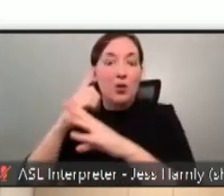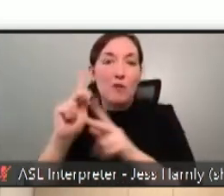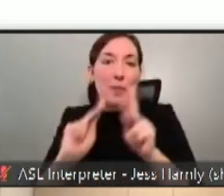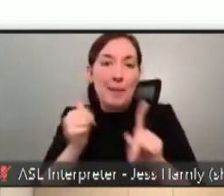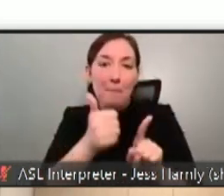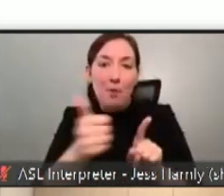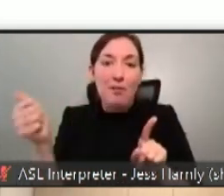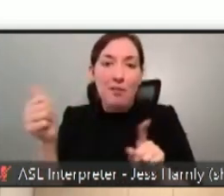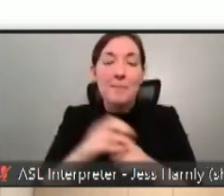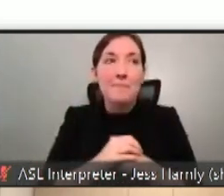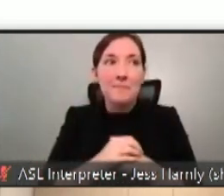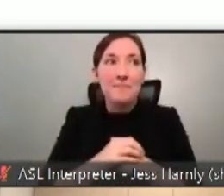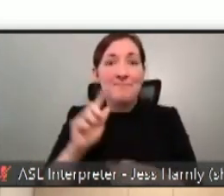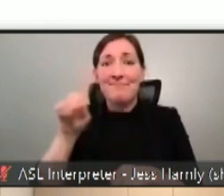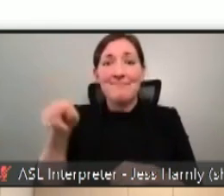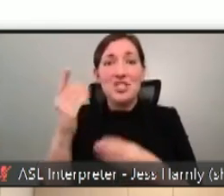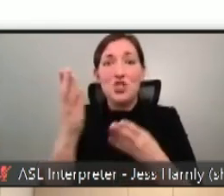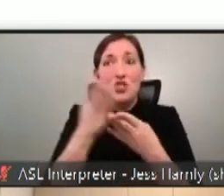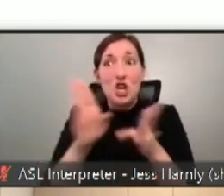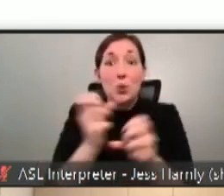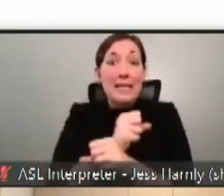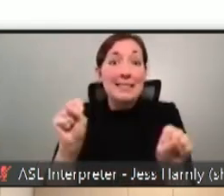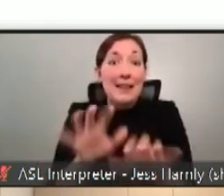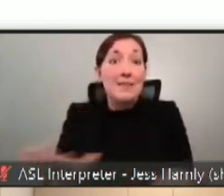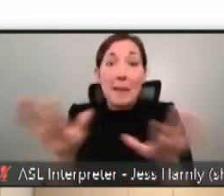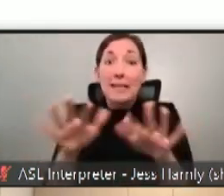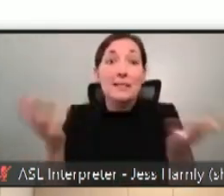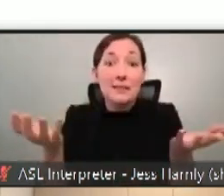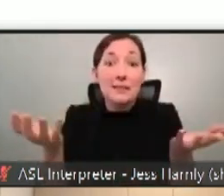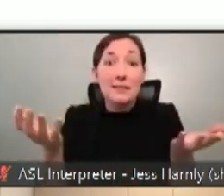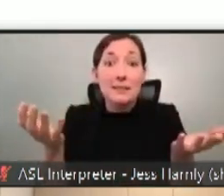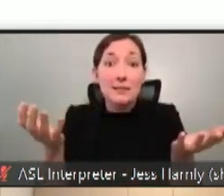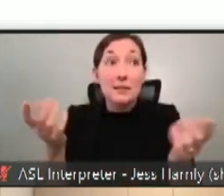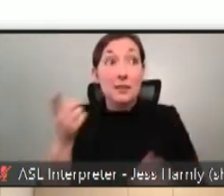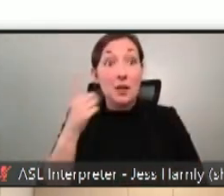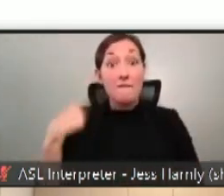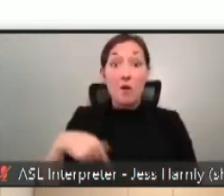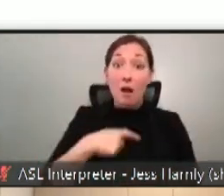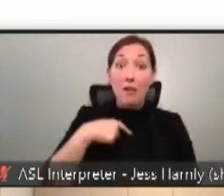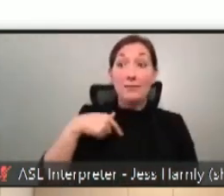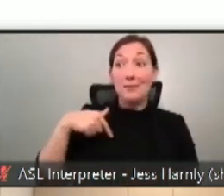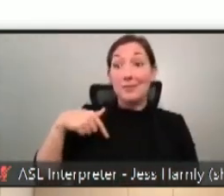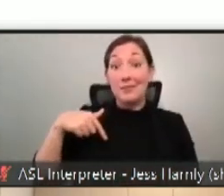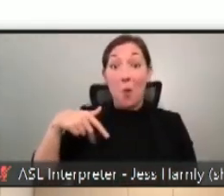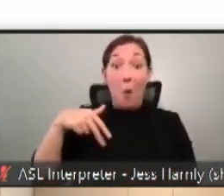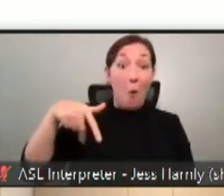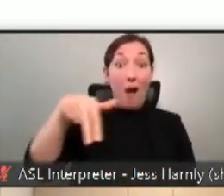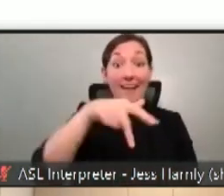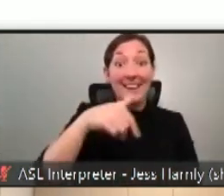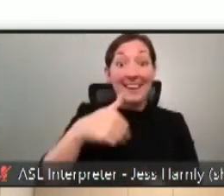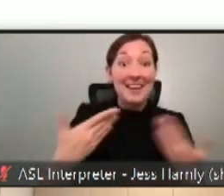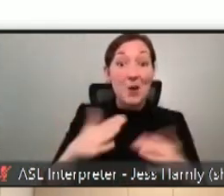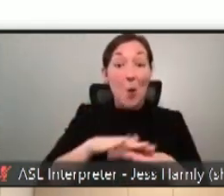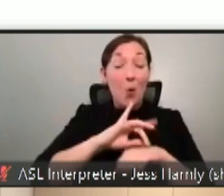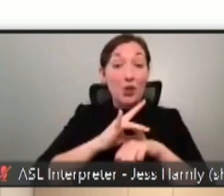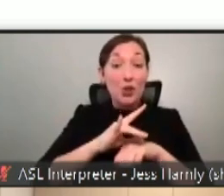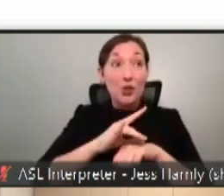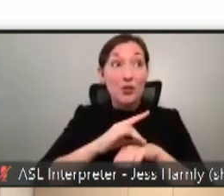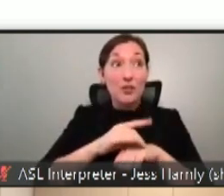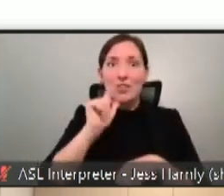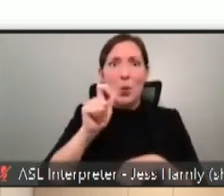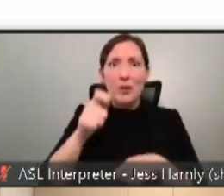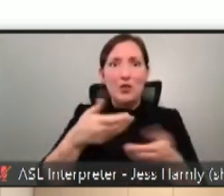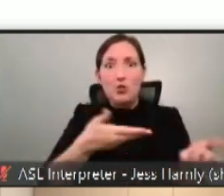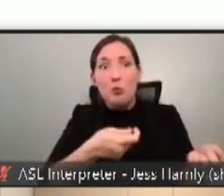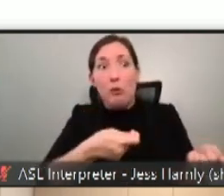It is just generally a safe space. Us walking around on Earth, we don't need to be carded everywhere,